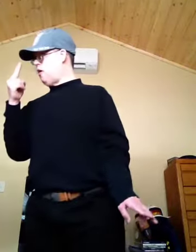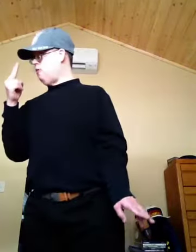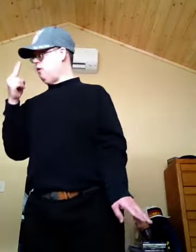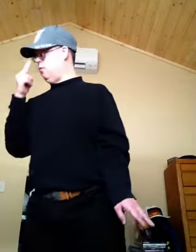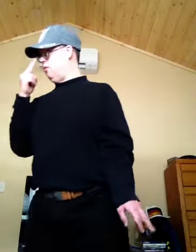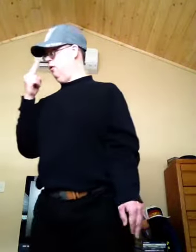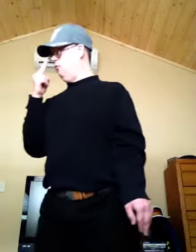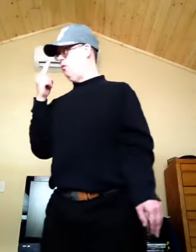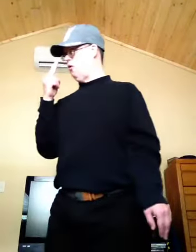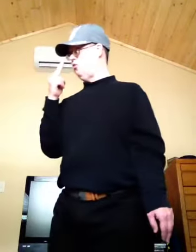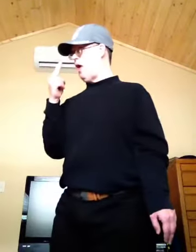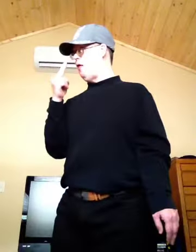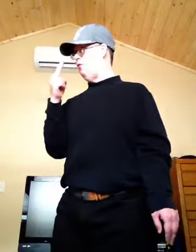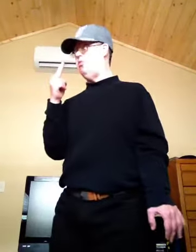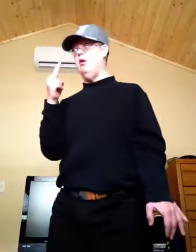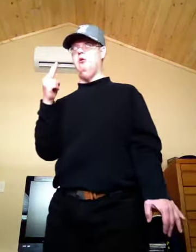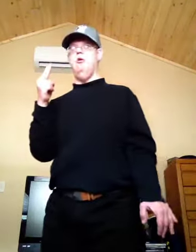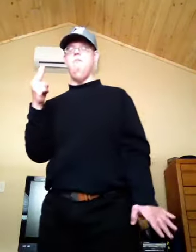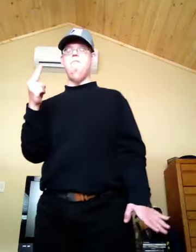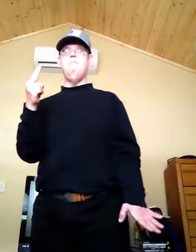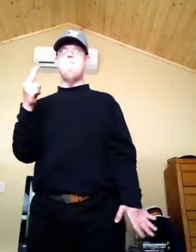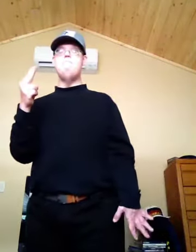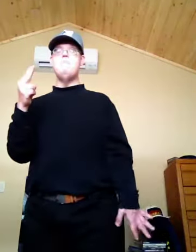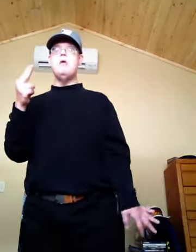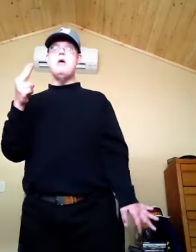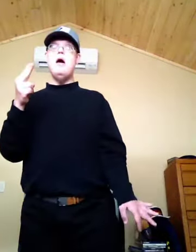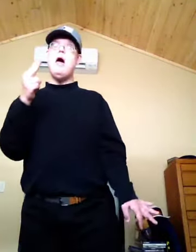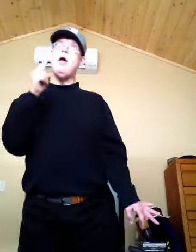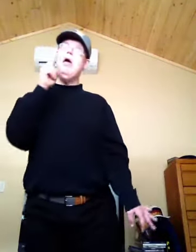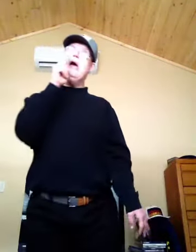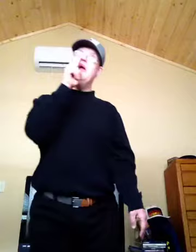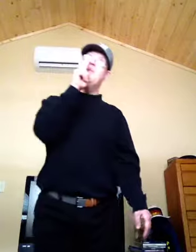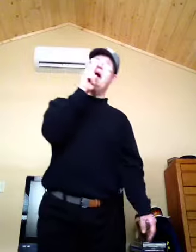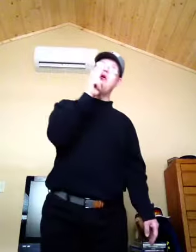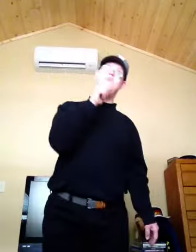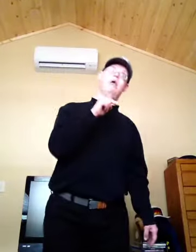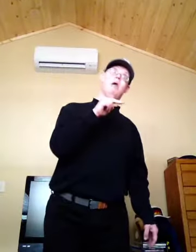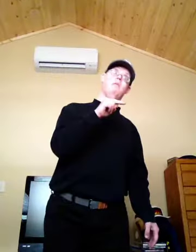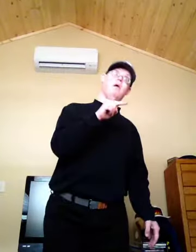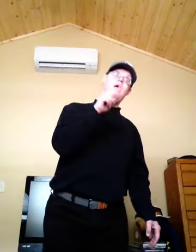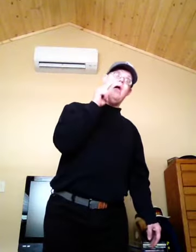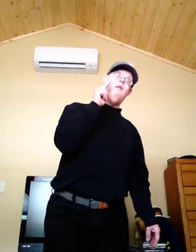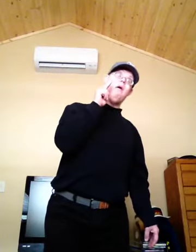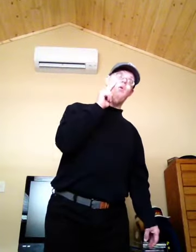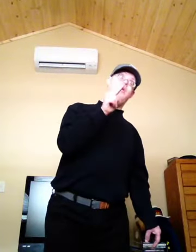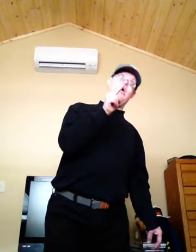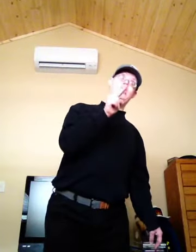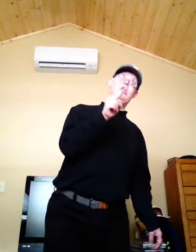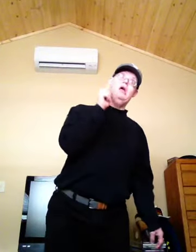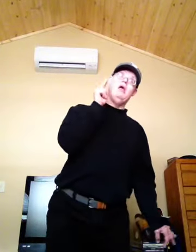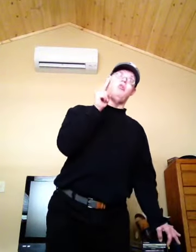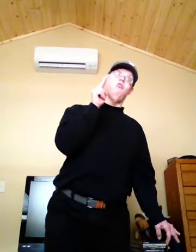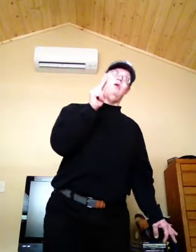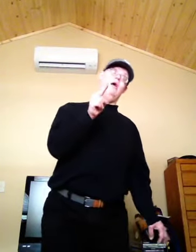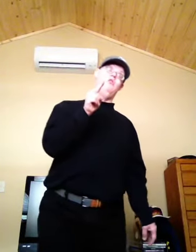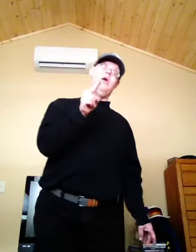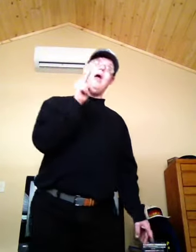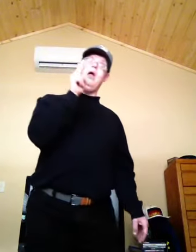Henry played for the Stockton Thunder. And I, and I, dream, and my wish, is to get a